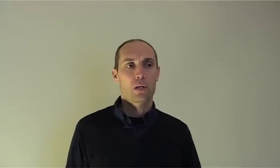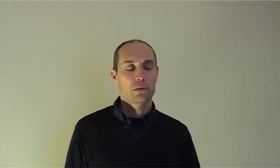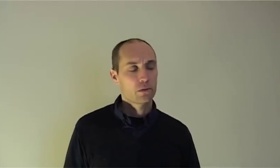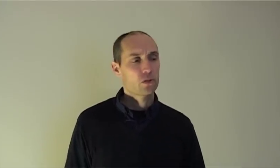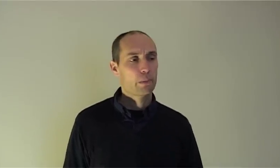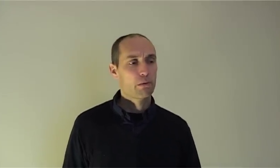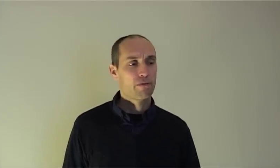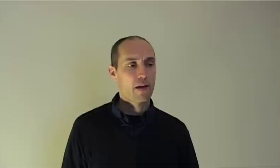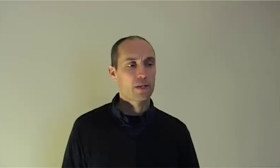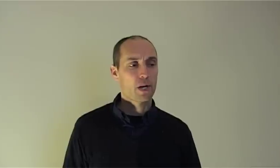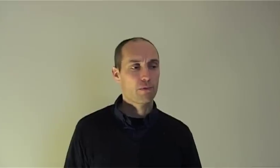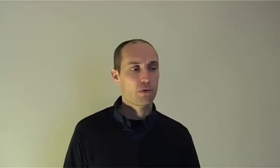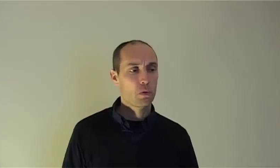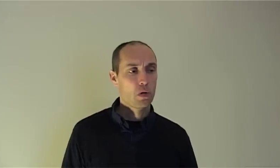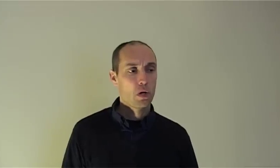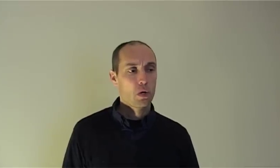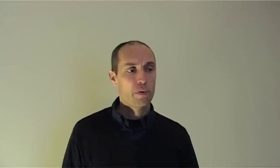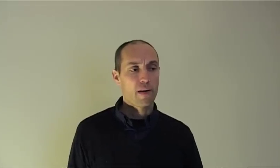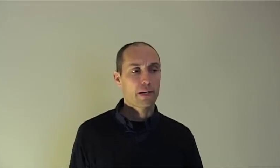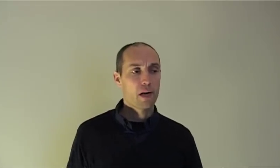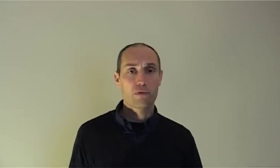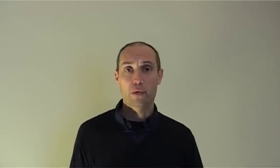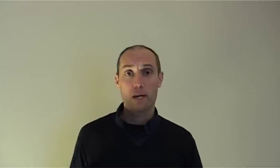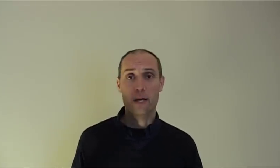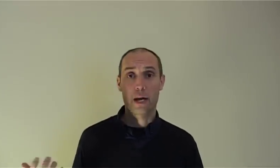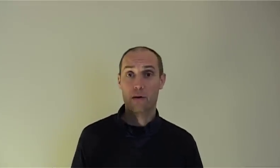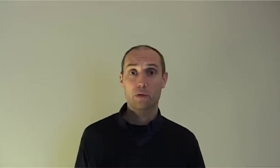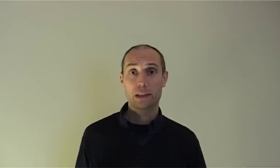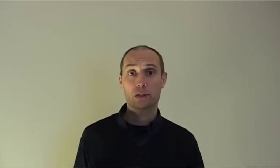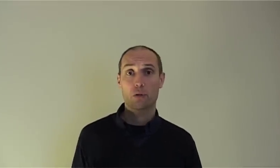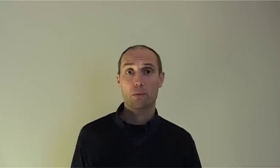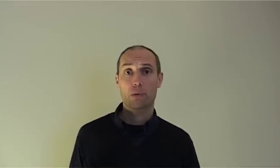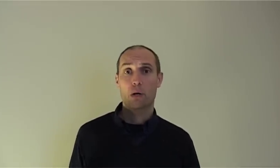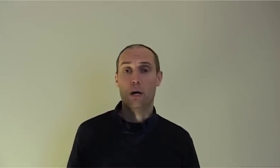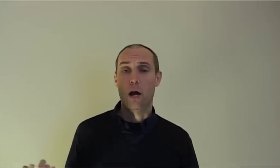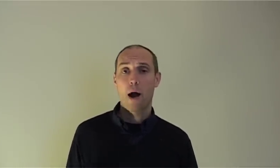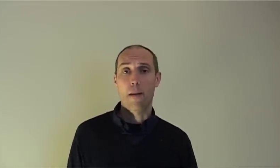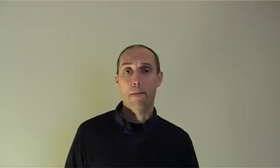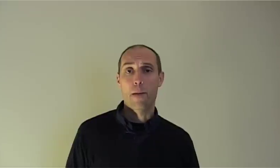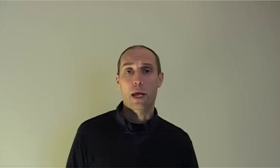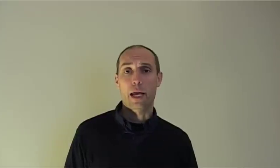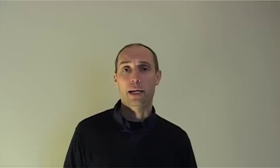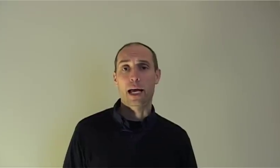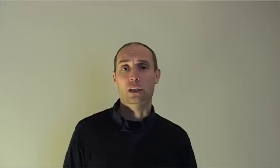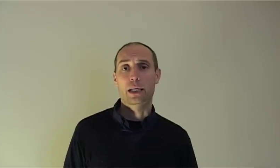lots of people have found this helpful we found it helpful in the hearing voices group it can actually